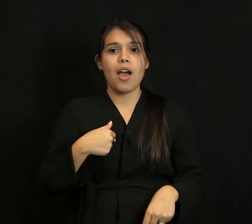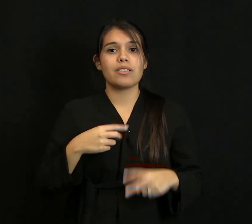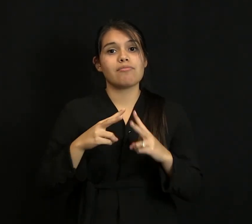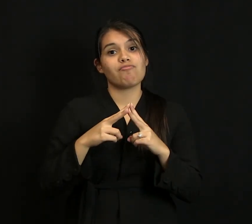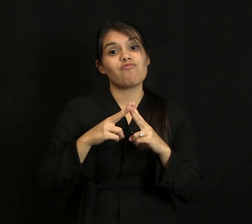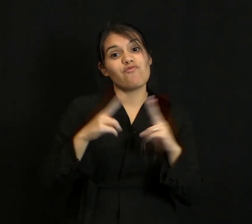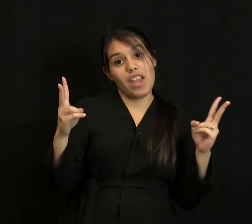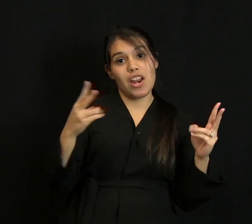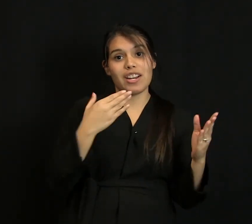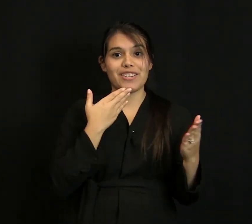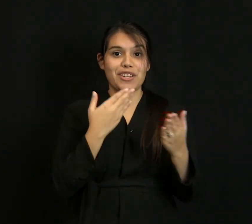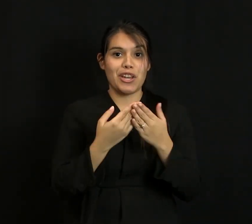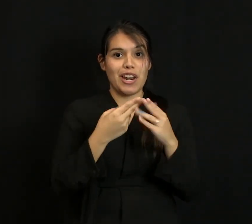a very good egg.